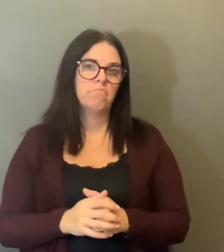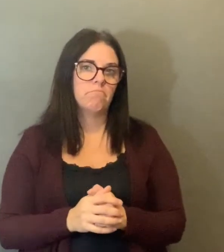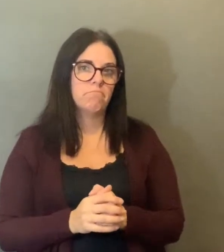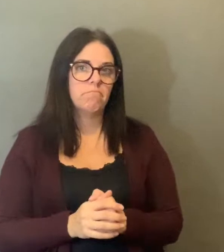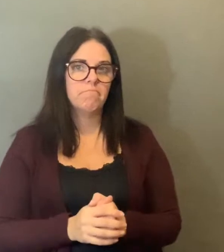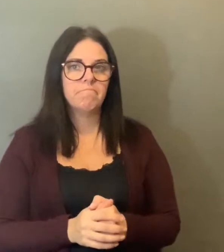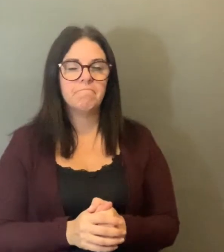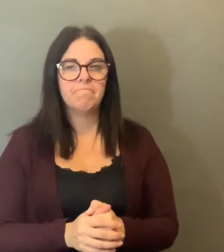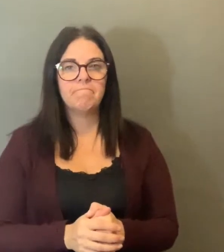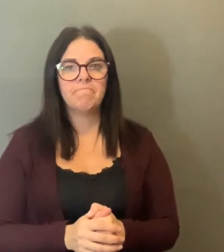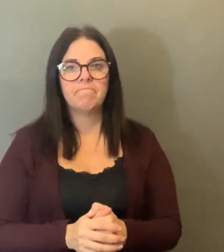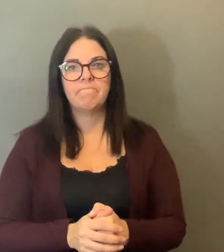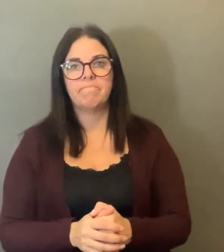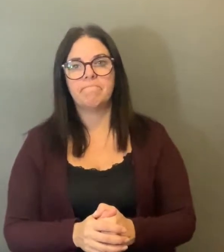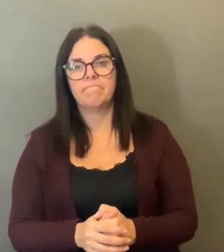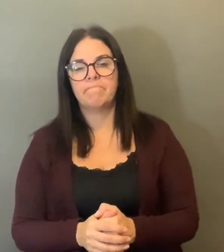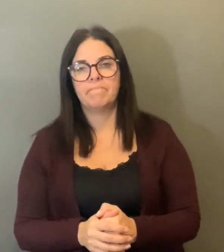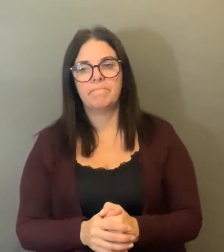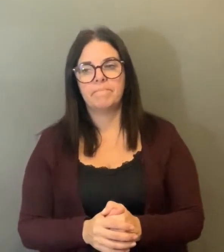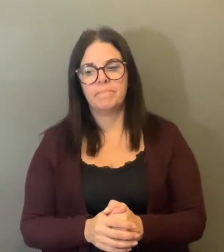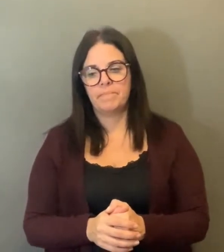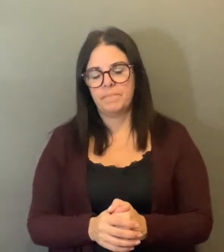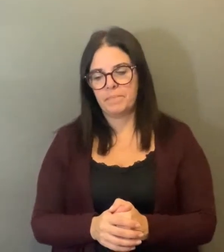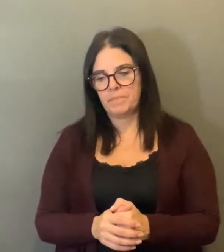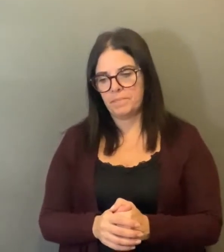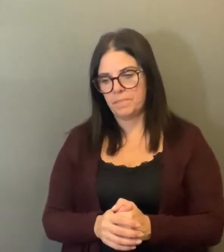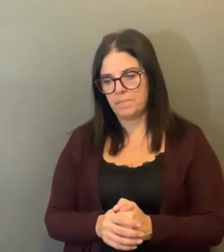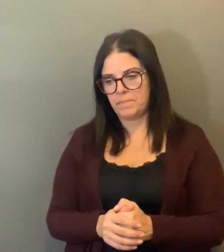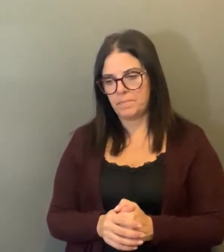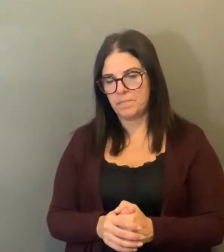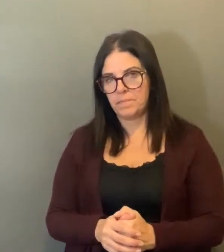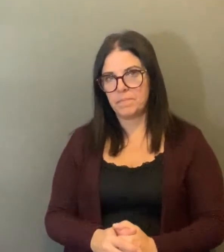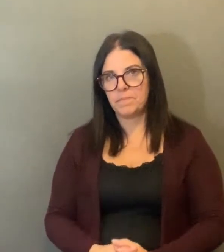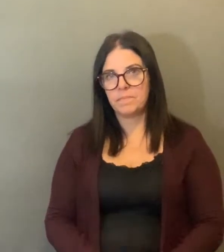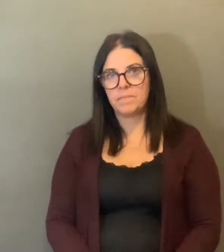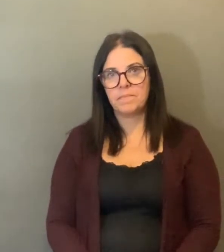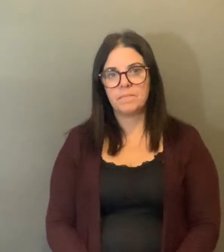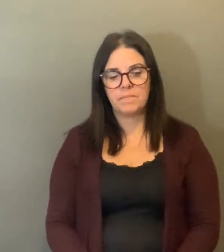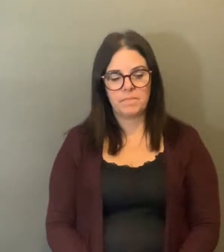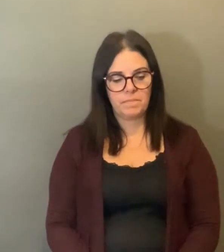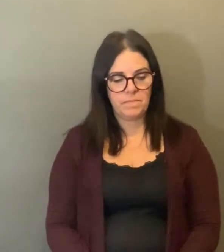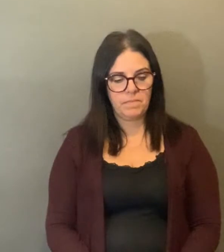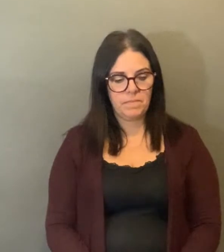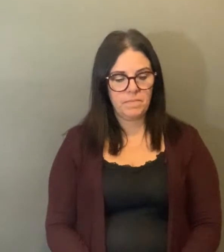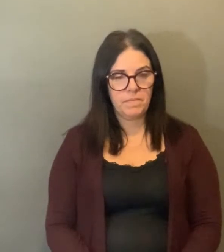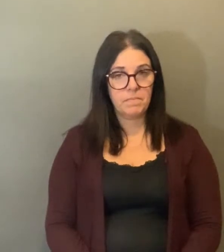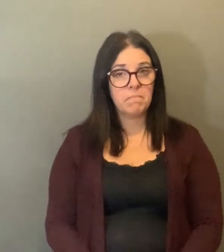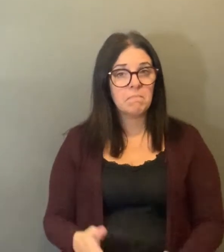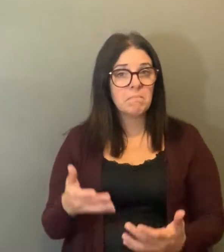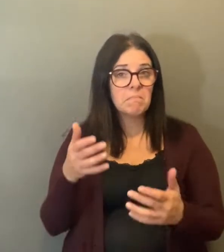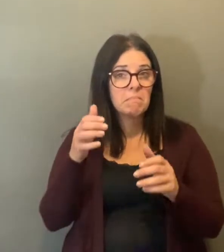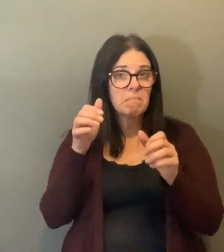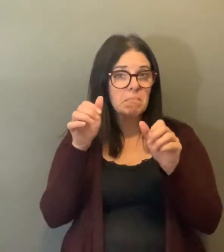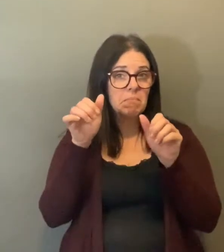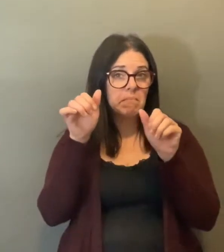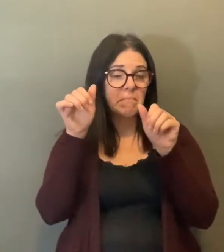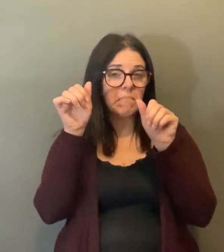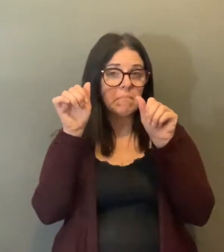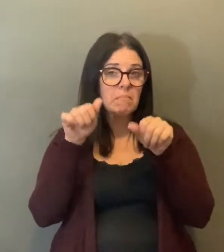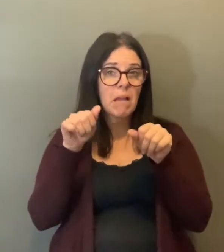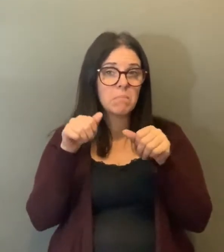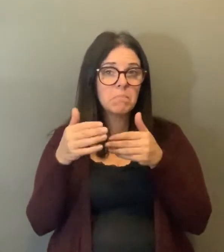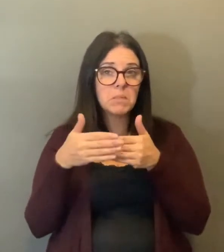any home is reporting a death, the moment they report us, it goes into our data, and then we report it back to the public.